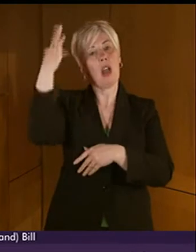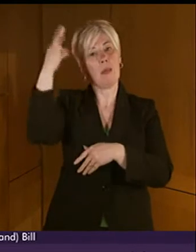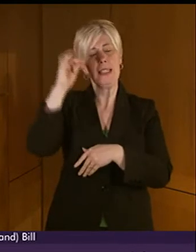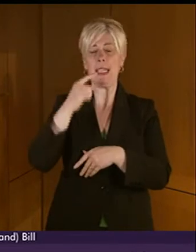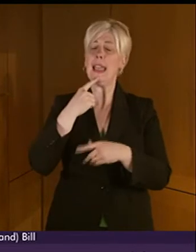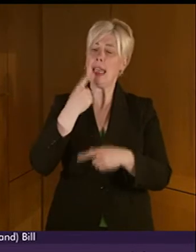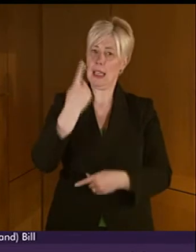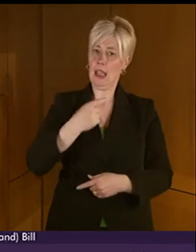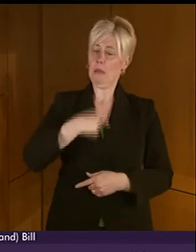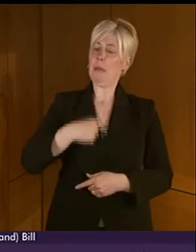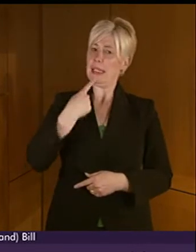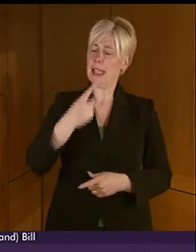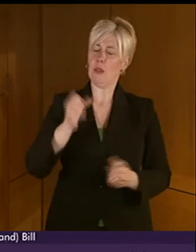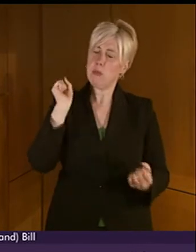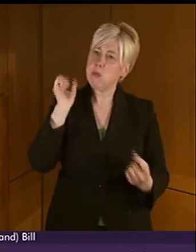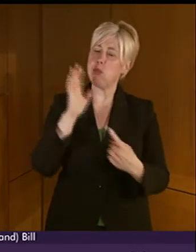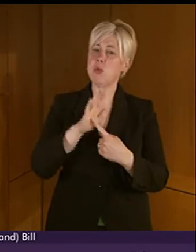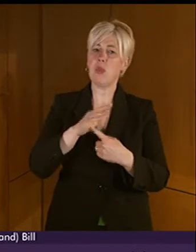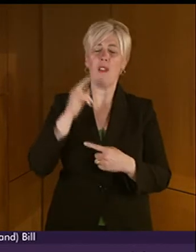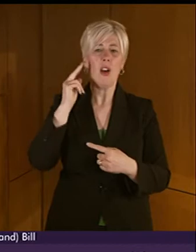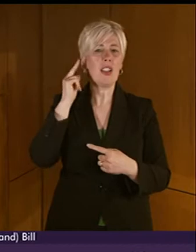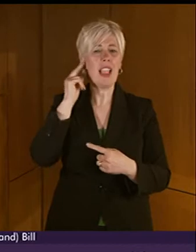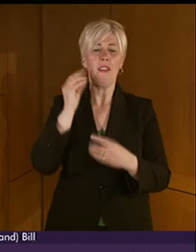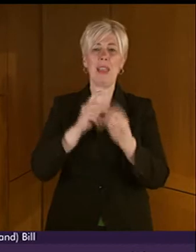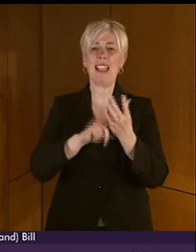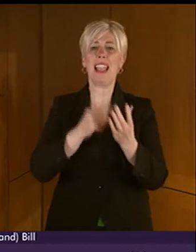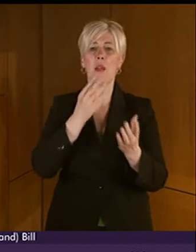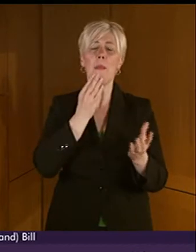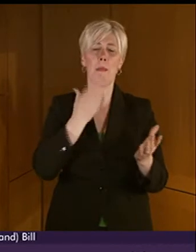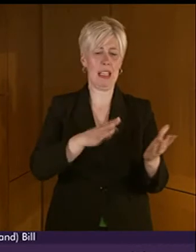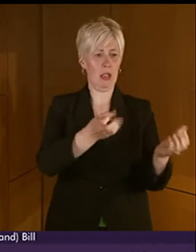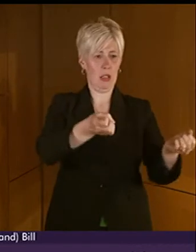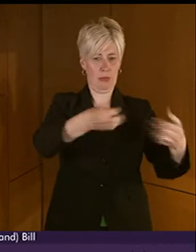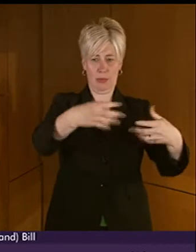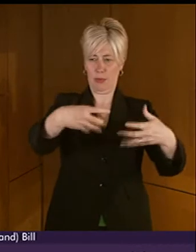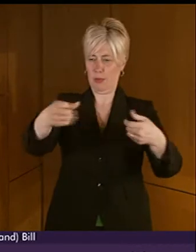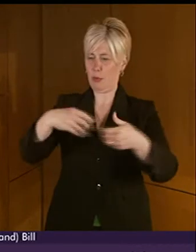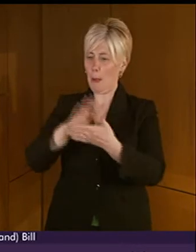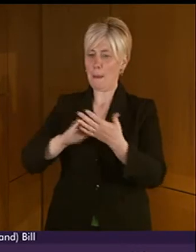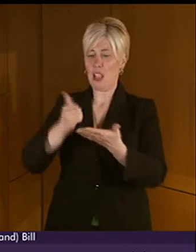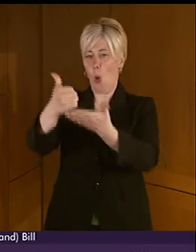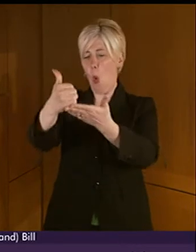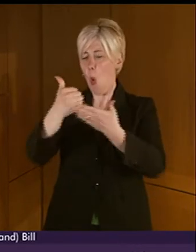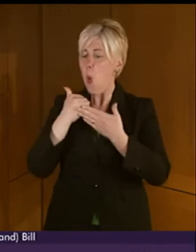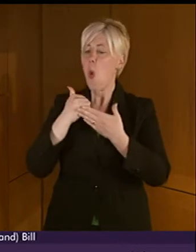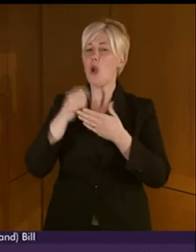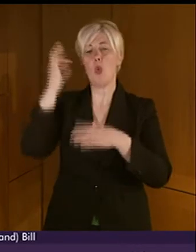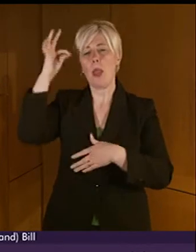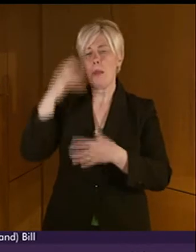views of BSL users had been in enabling the committee to scrutinise the legislation.